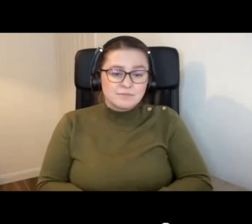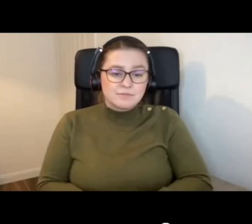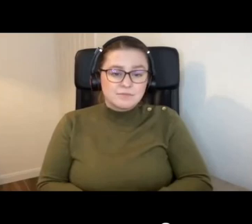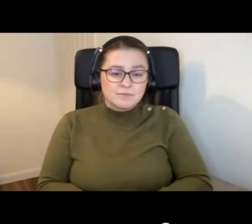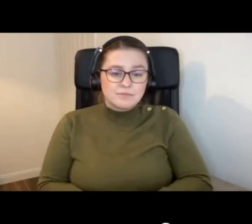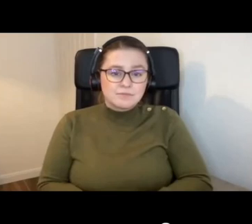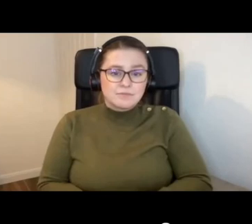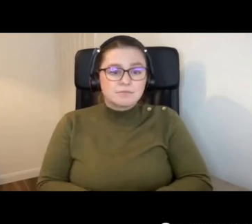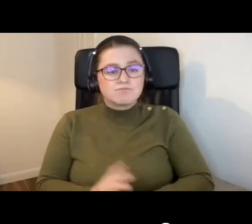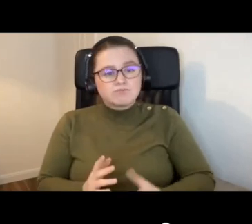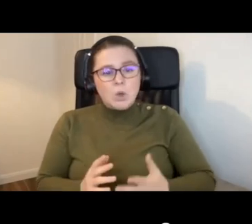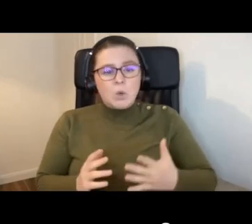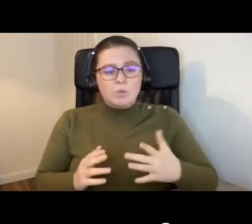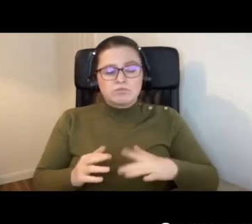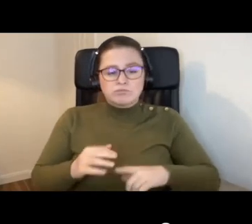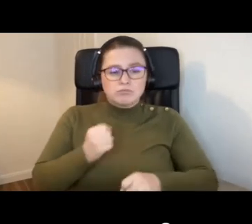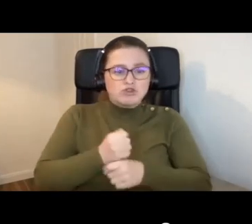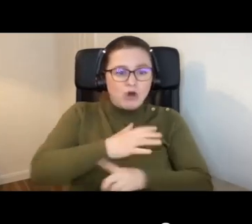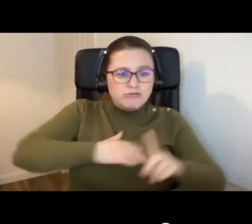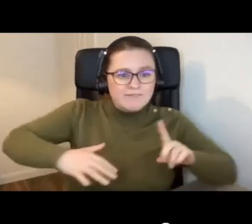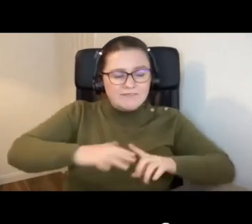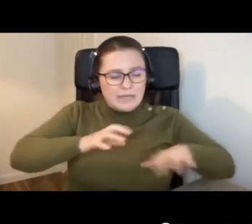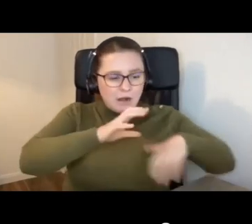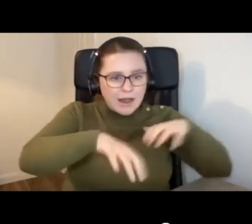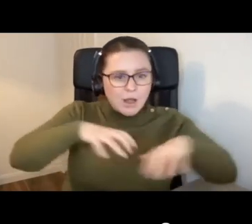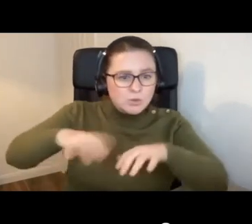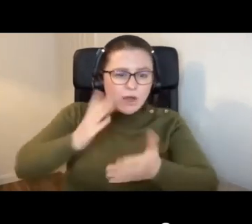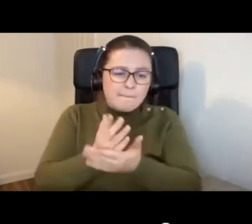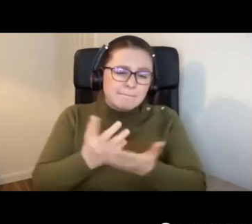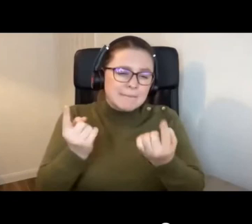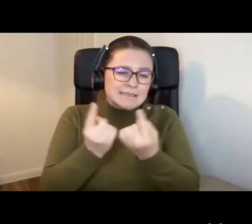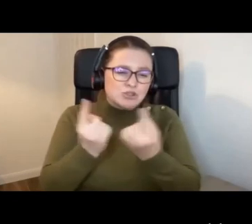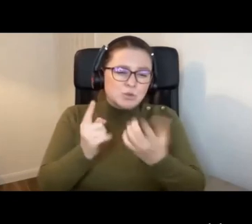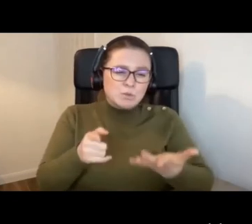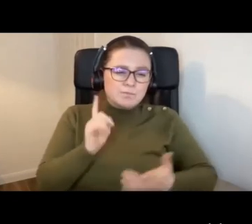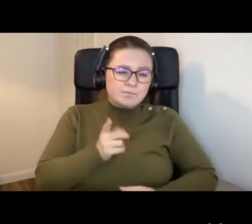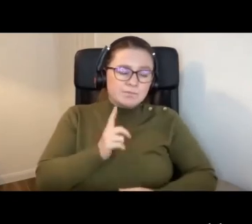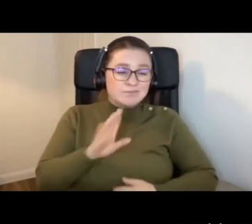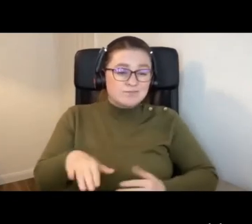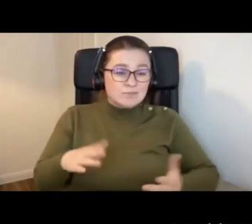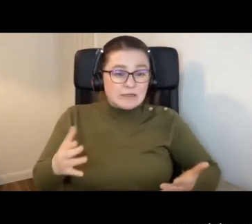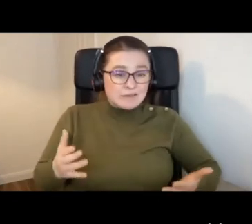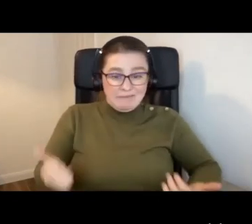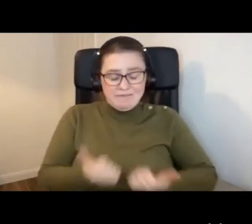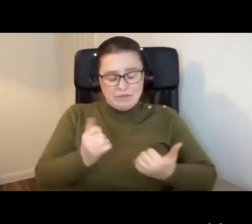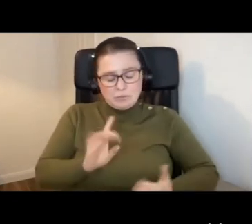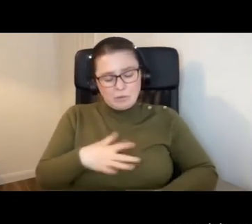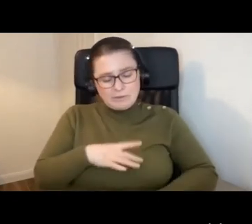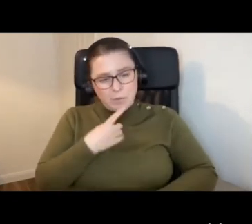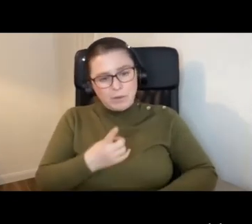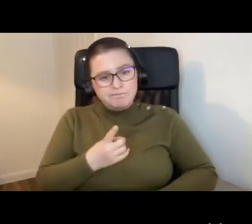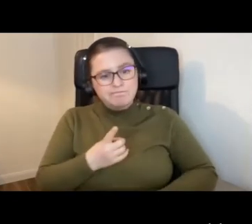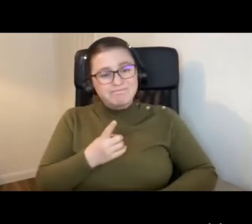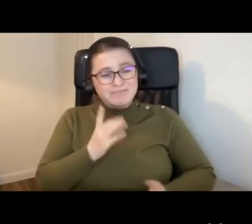So geography and Milton Keynes is an issue. And lastly, I want to say that one of the challenges is to make Milton